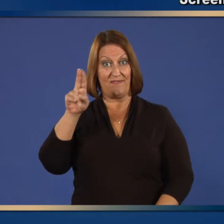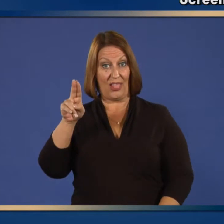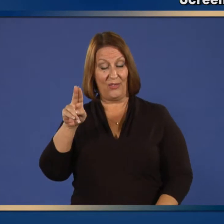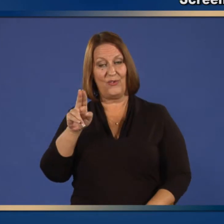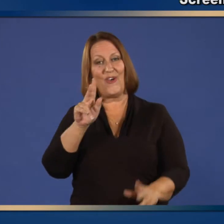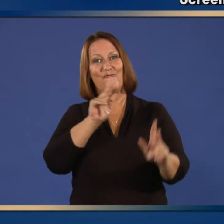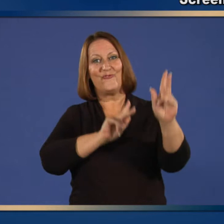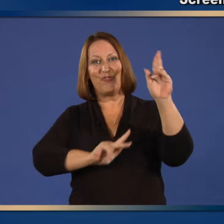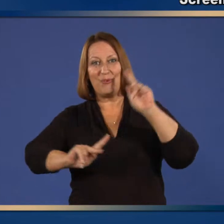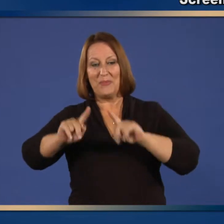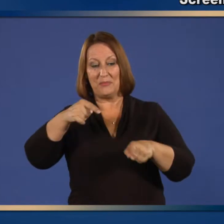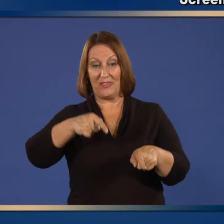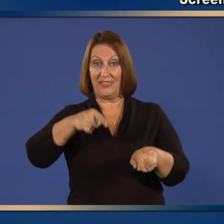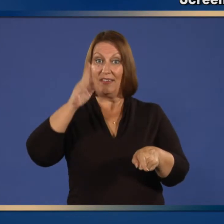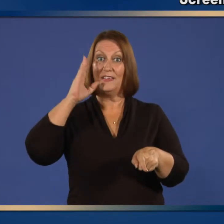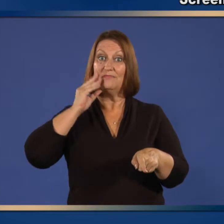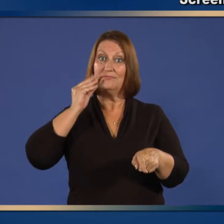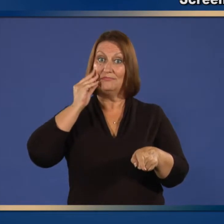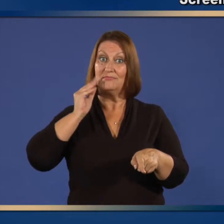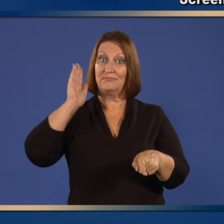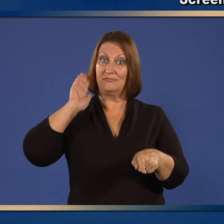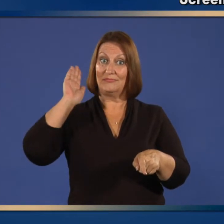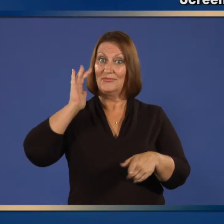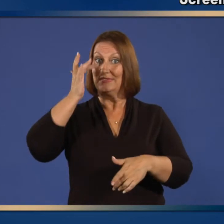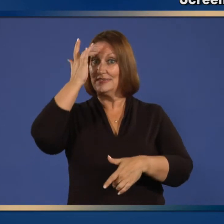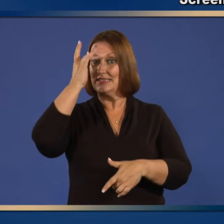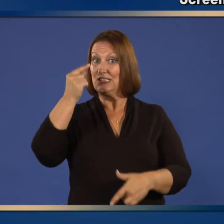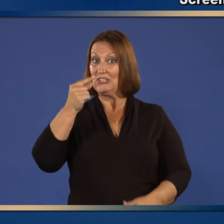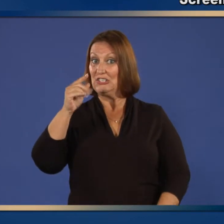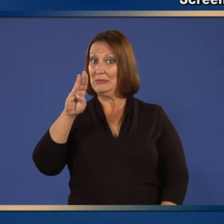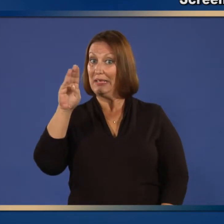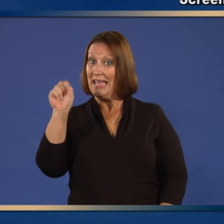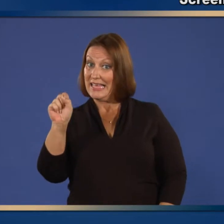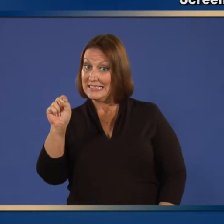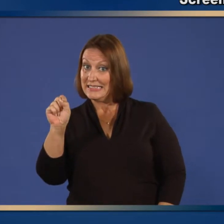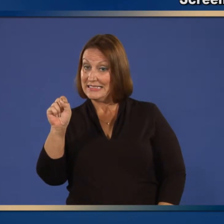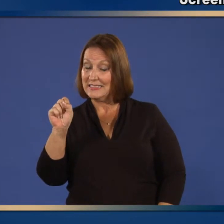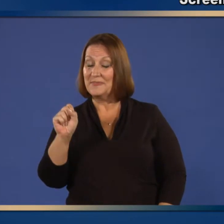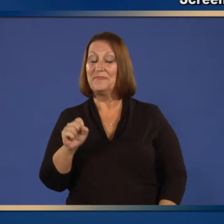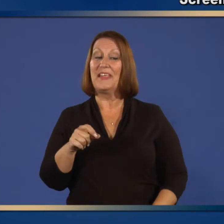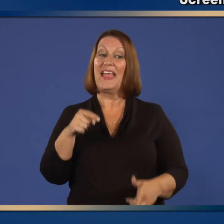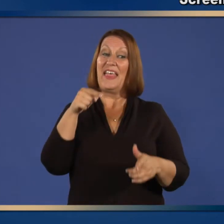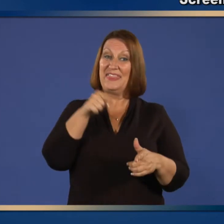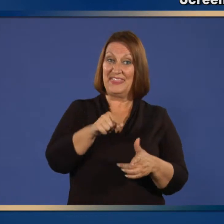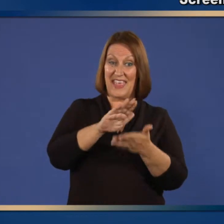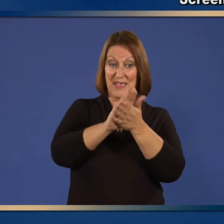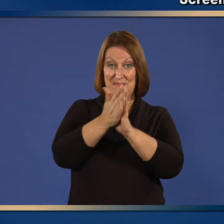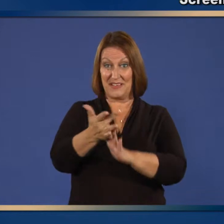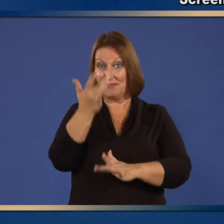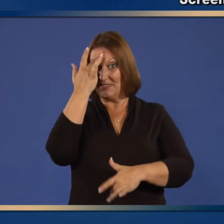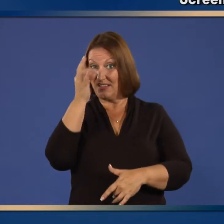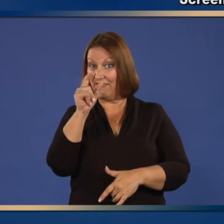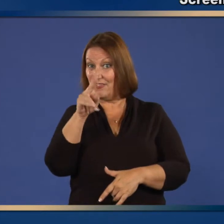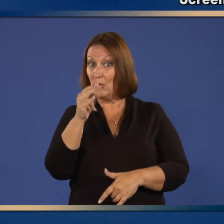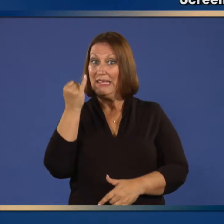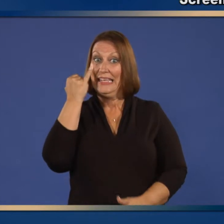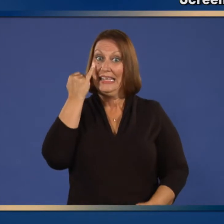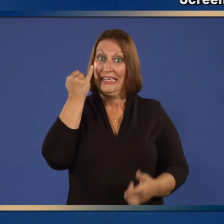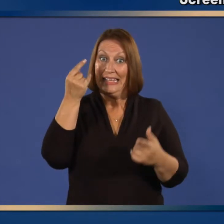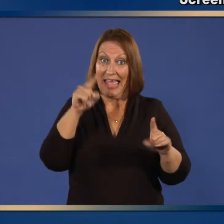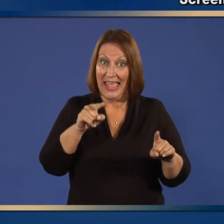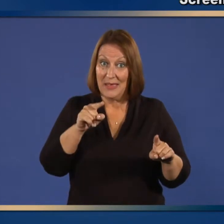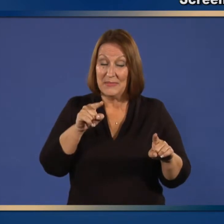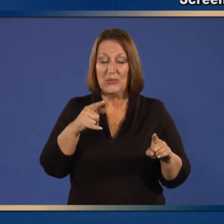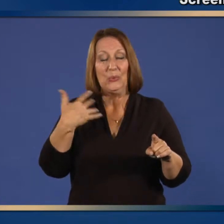who are at high risk for severe complications from influenza, 21. established benefits of